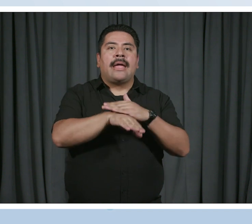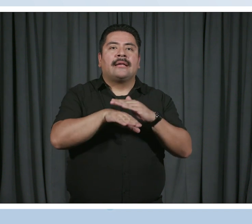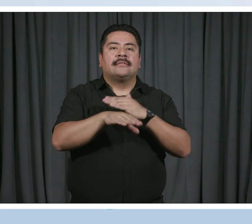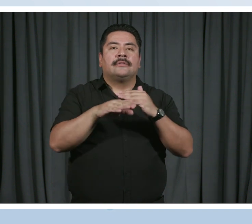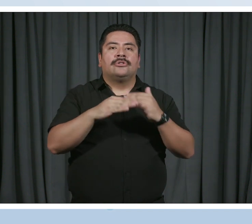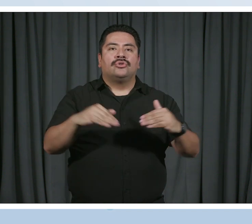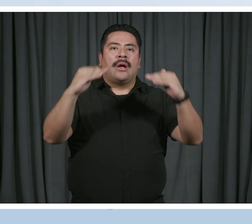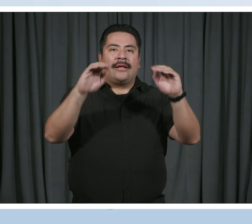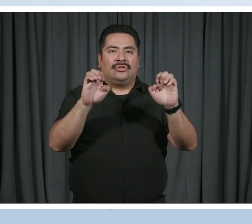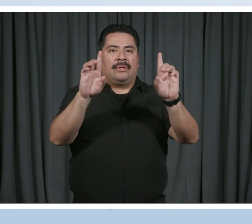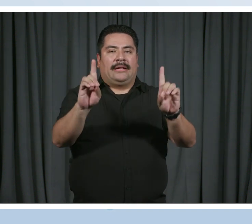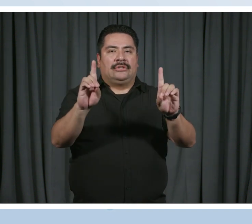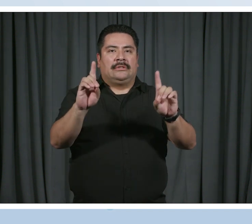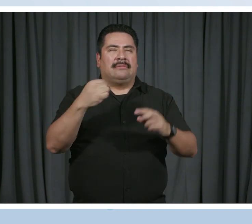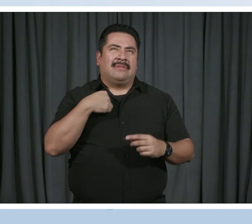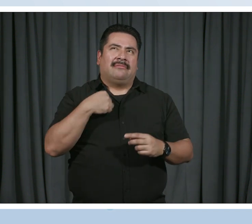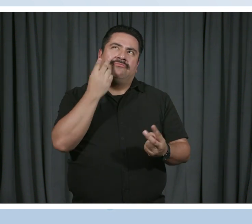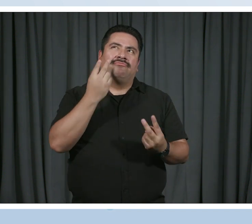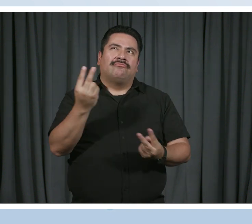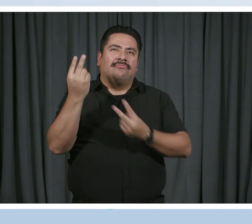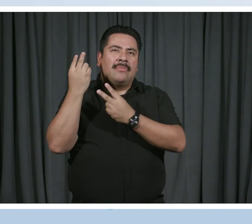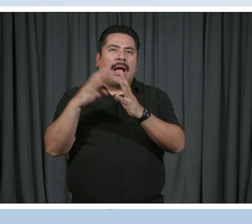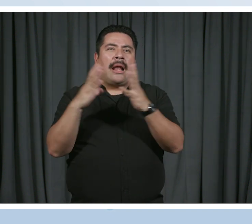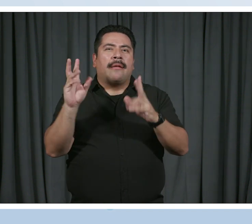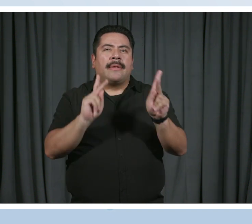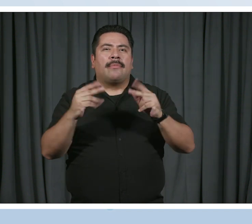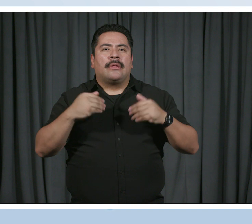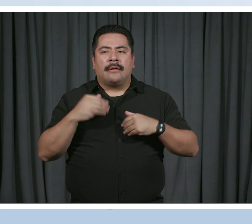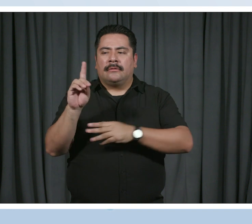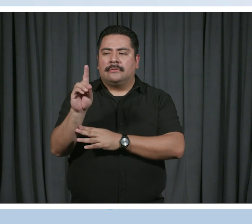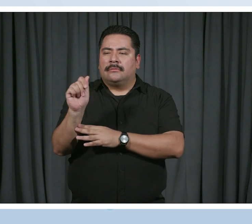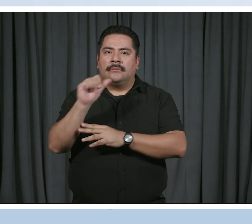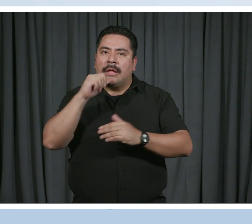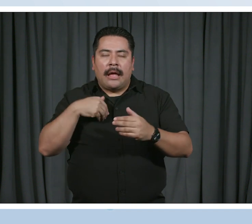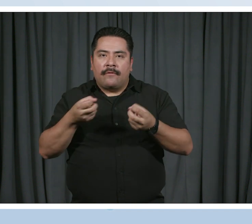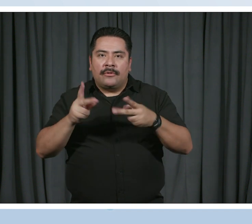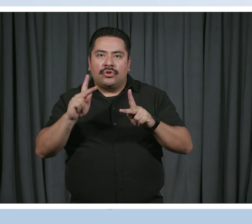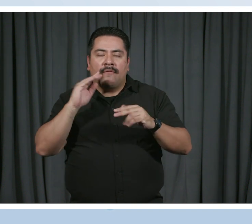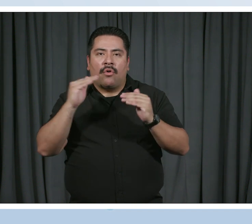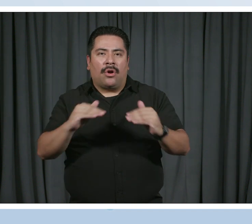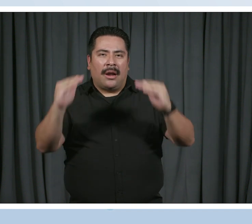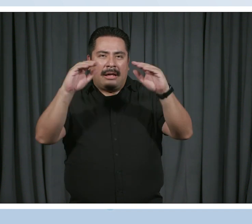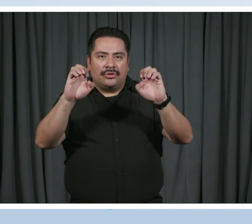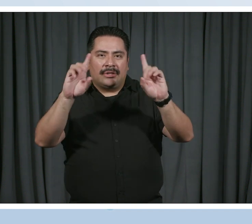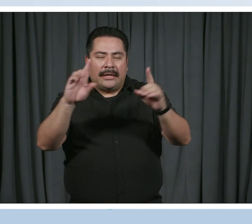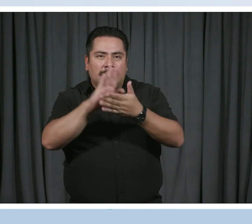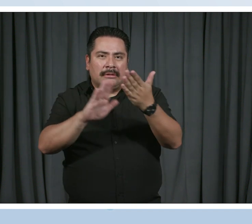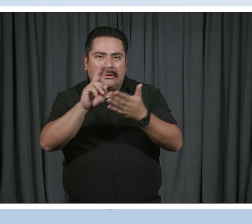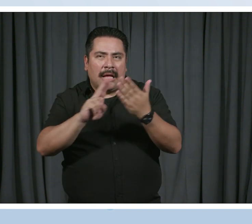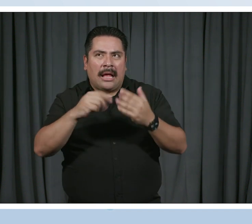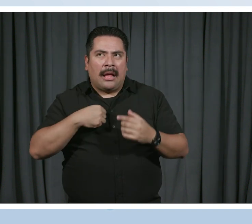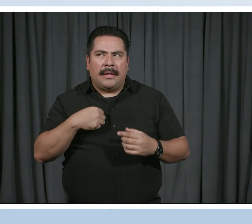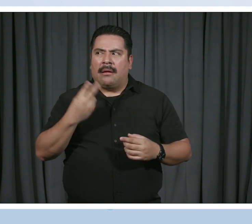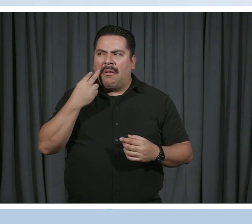education. And so I think about a lot of disabled people who don't have that opportunity. I think about, well, that could have been